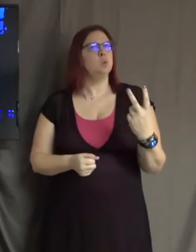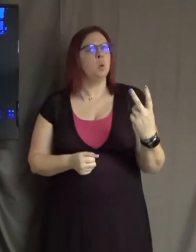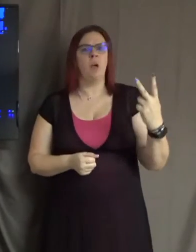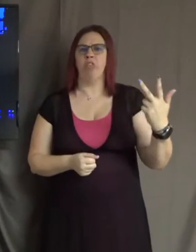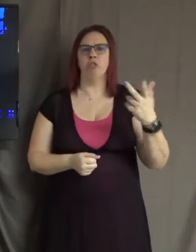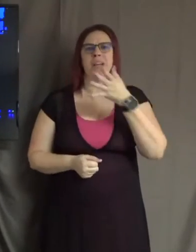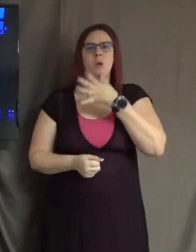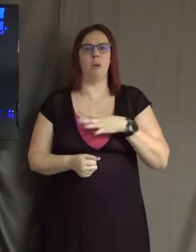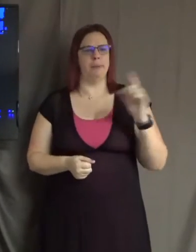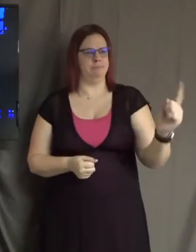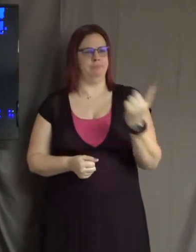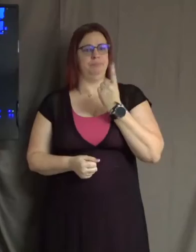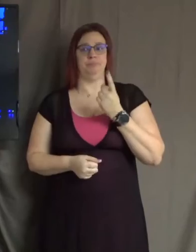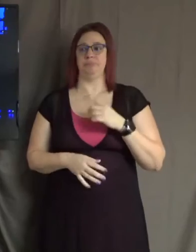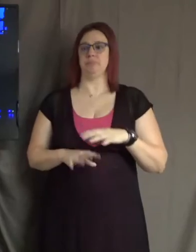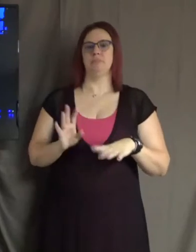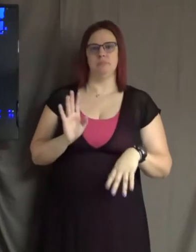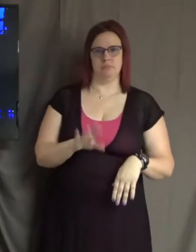be sure he doesn't take all your money.